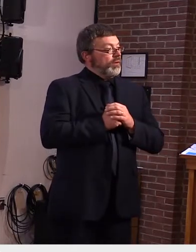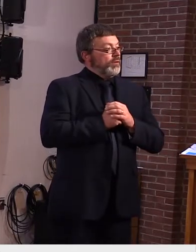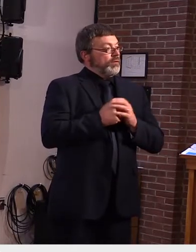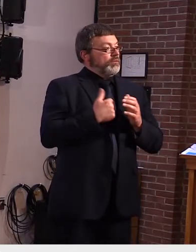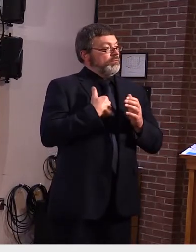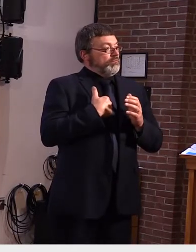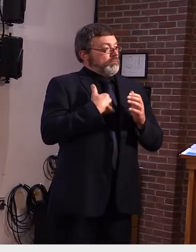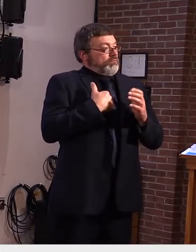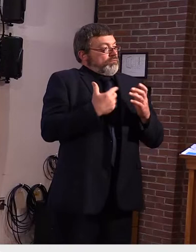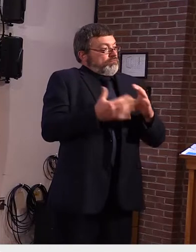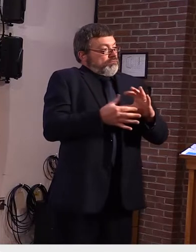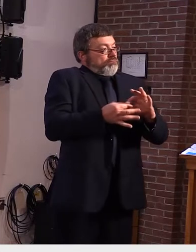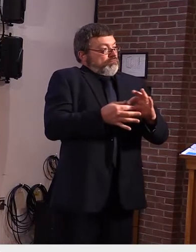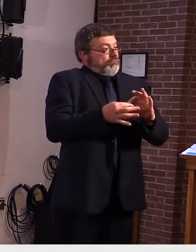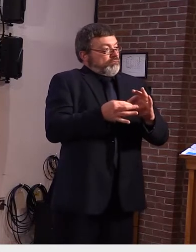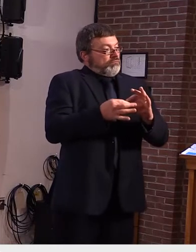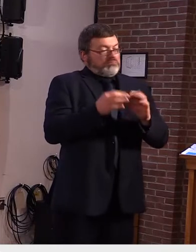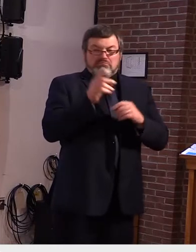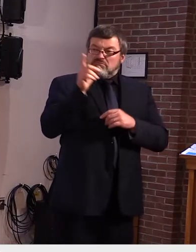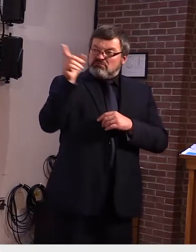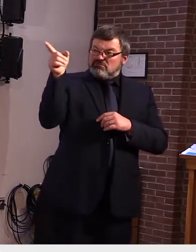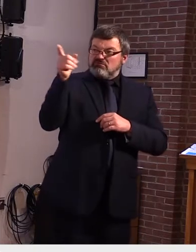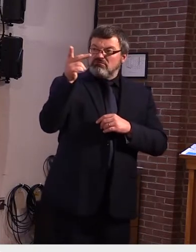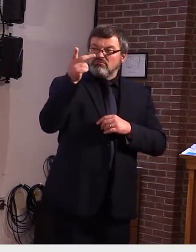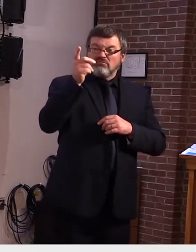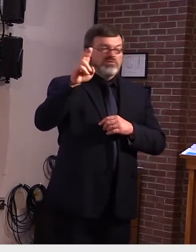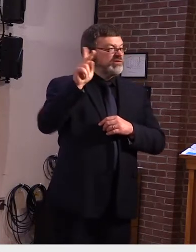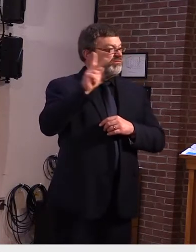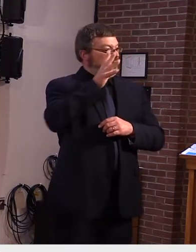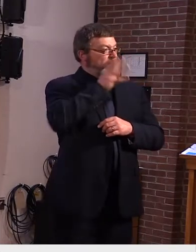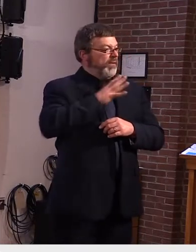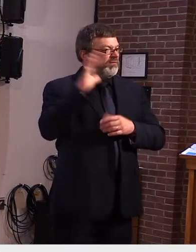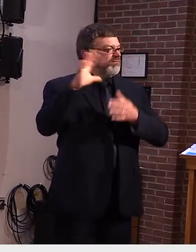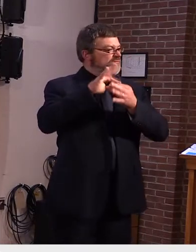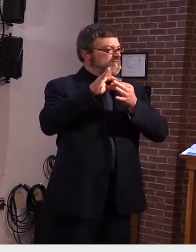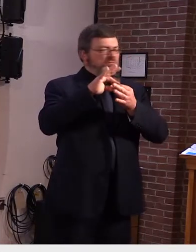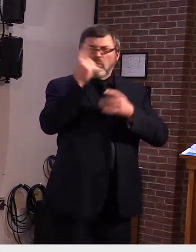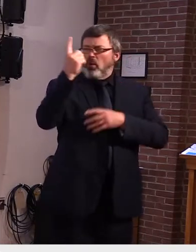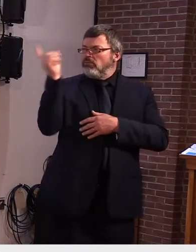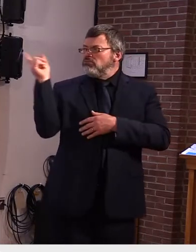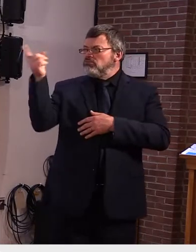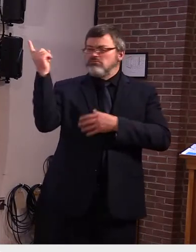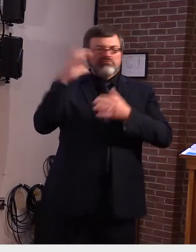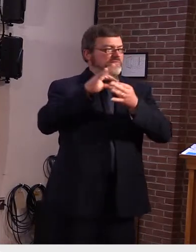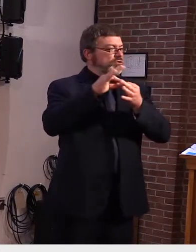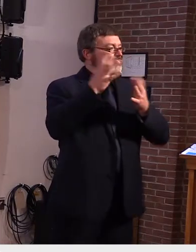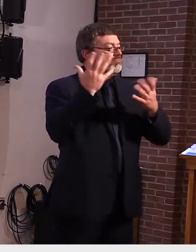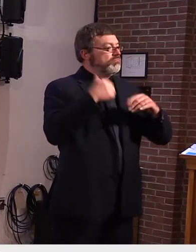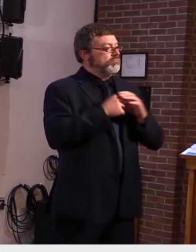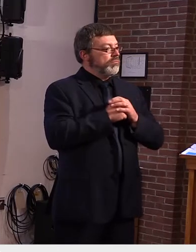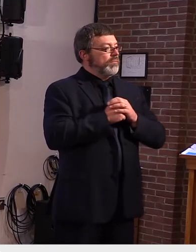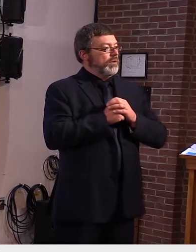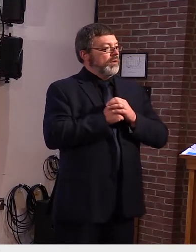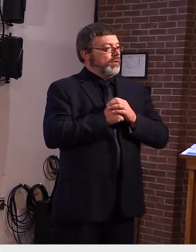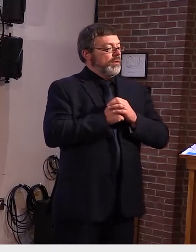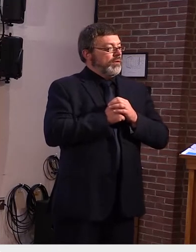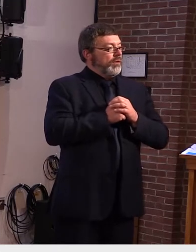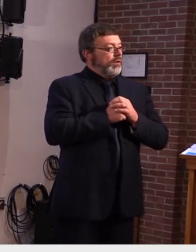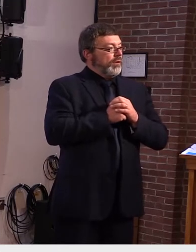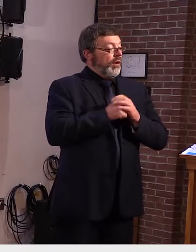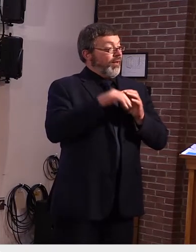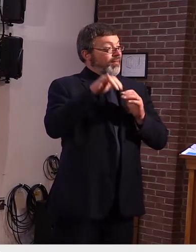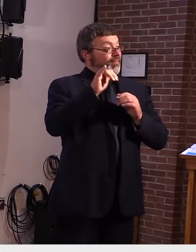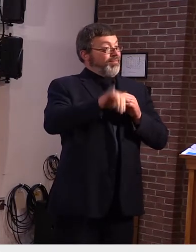something that i at least heard uh today during a morning briefing um these um this hockey